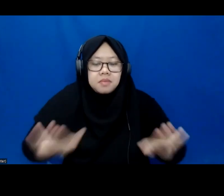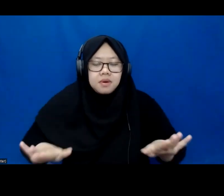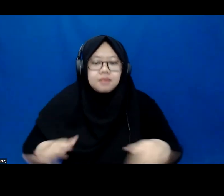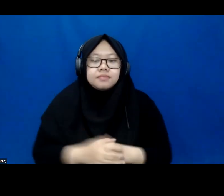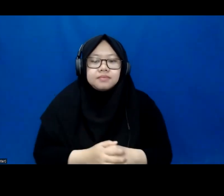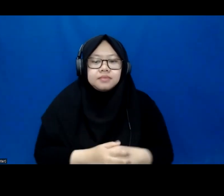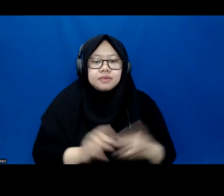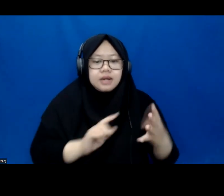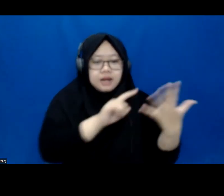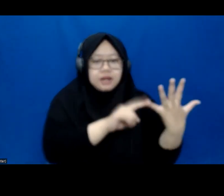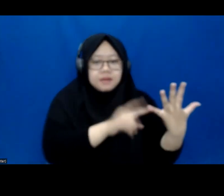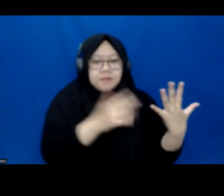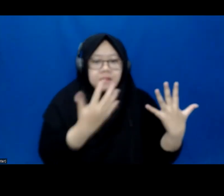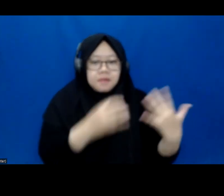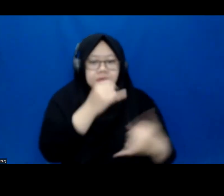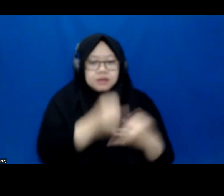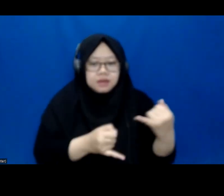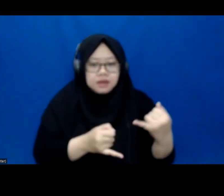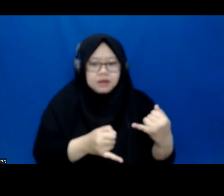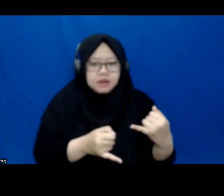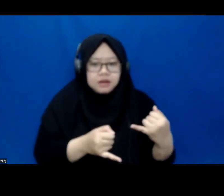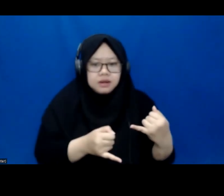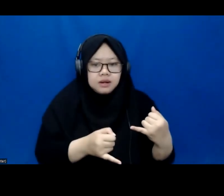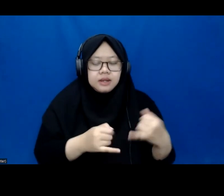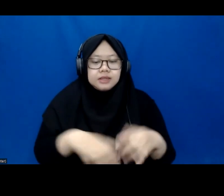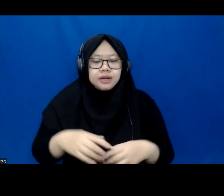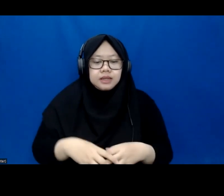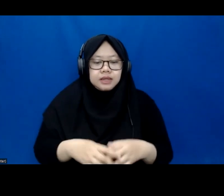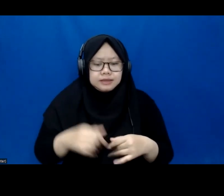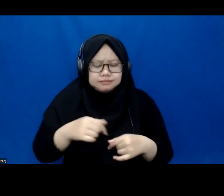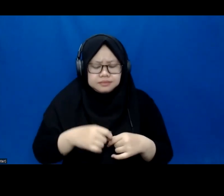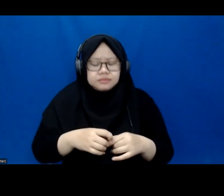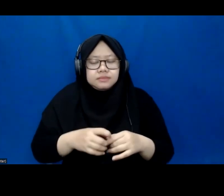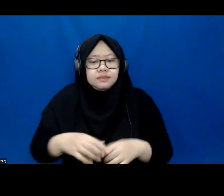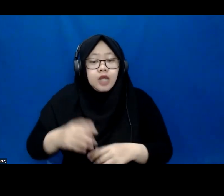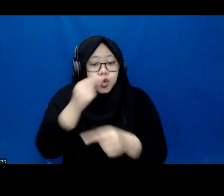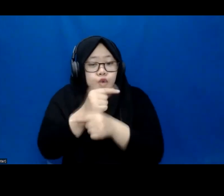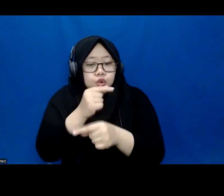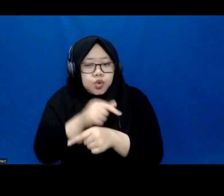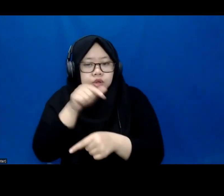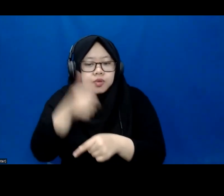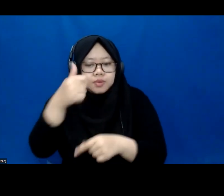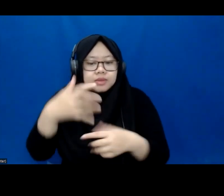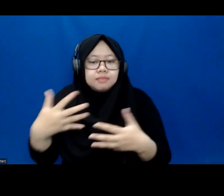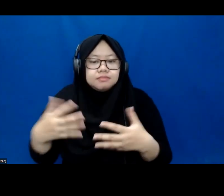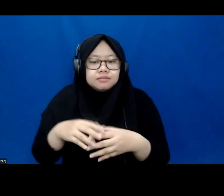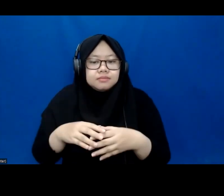the final step is a student-centered approach. So teachers can adopt here a system of